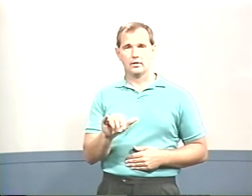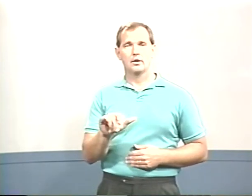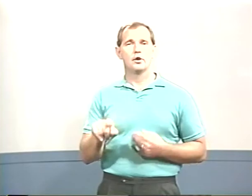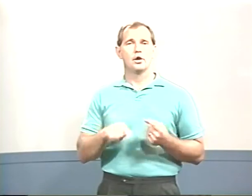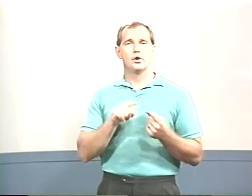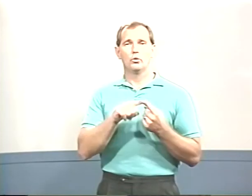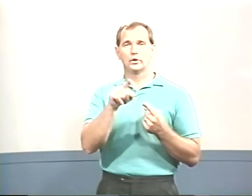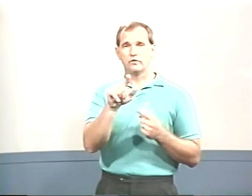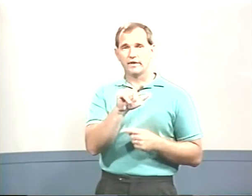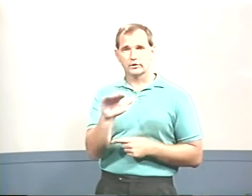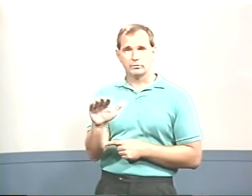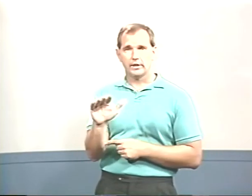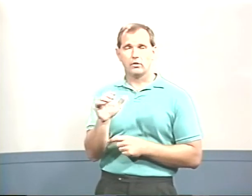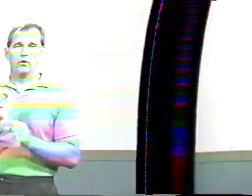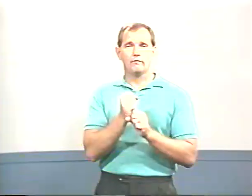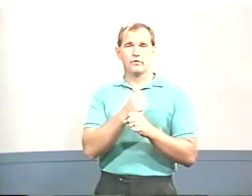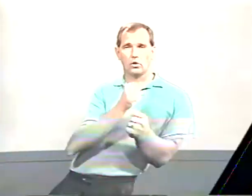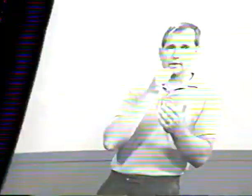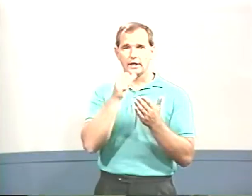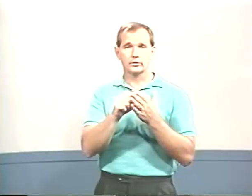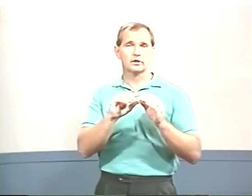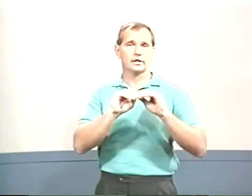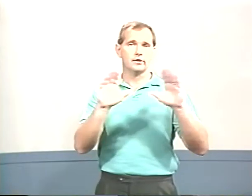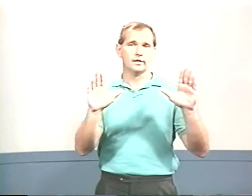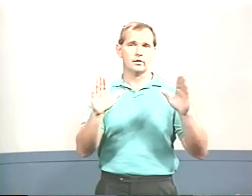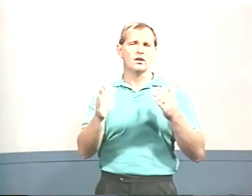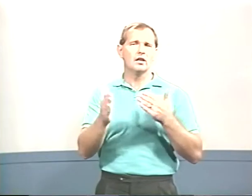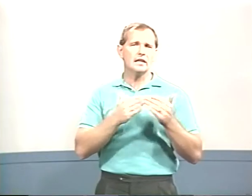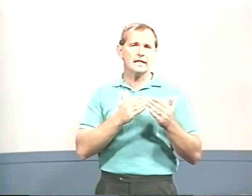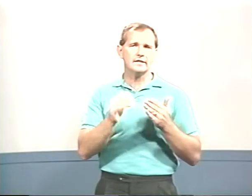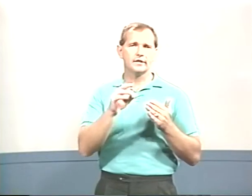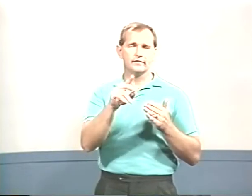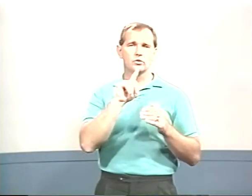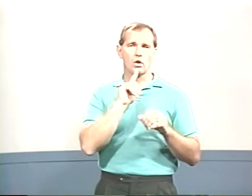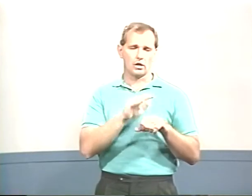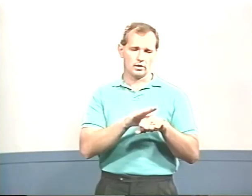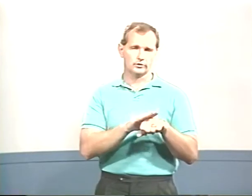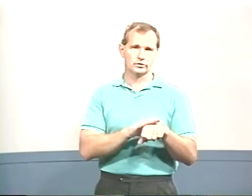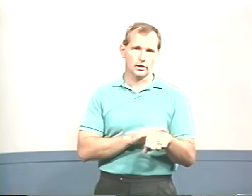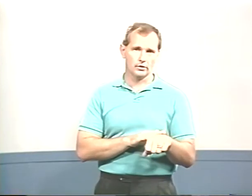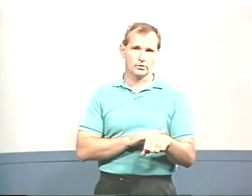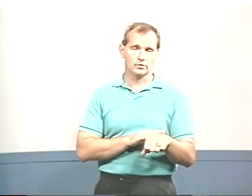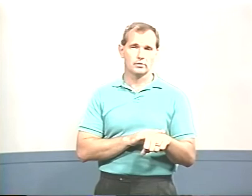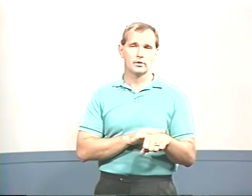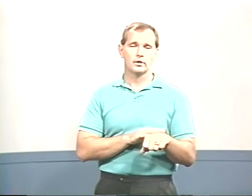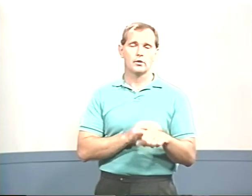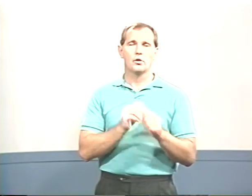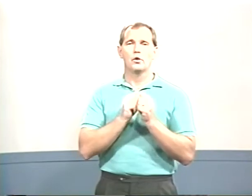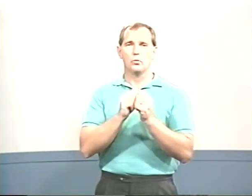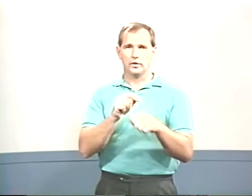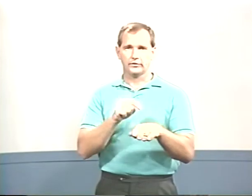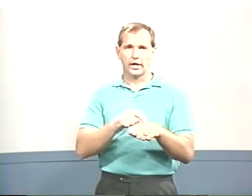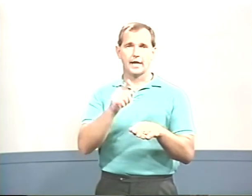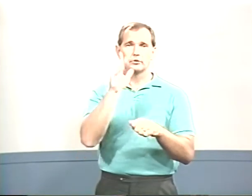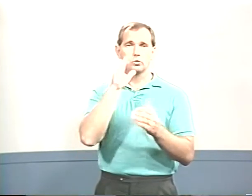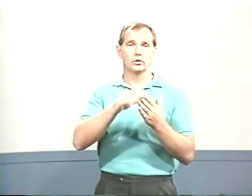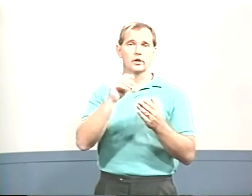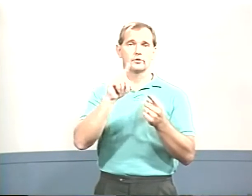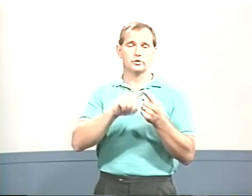When you fingerspell, form the letters clearly, even if you are slow. With time, you will learn to